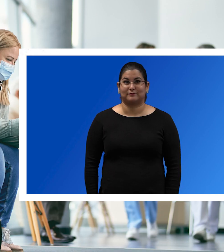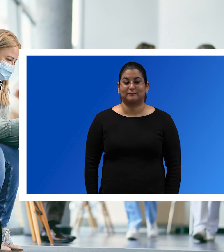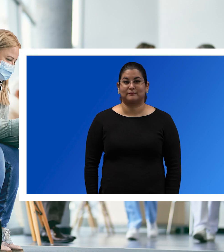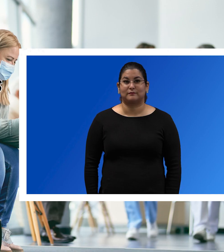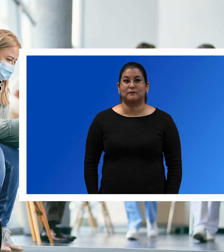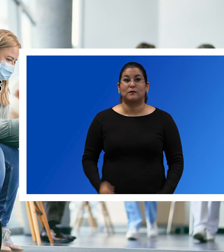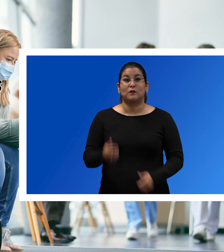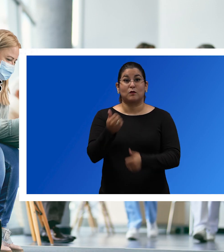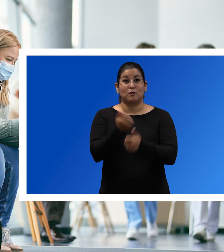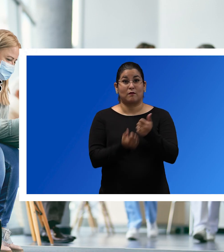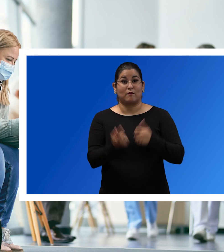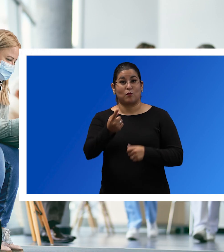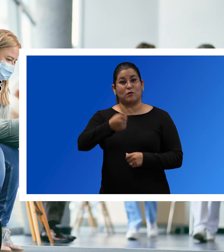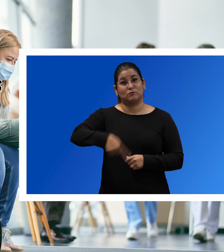What everyone can do.